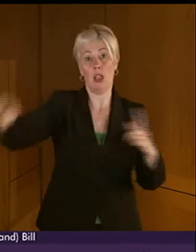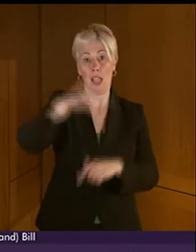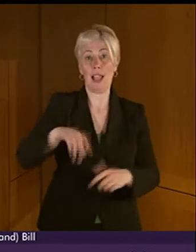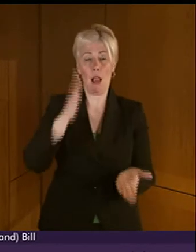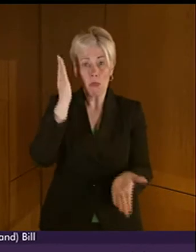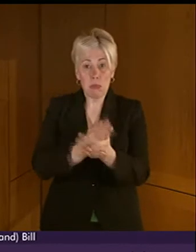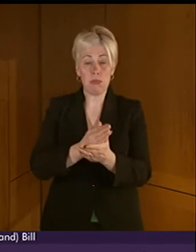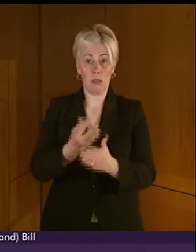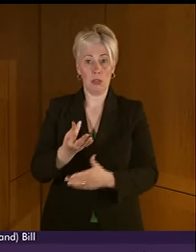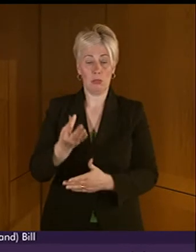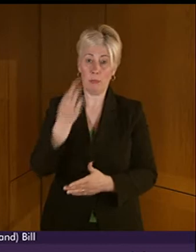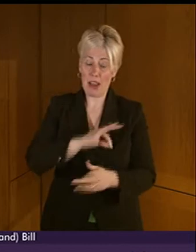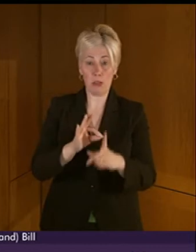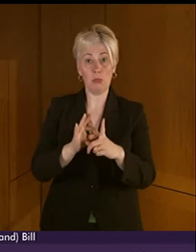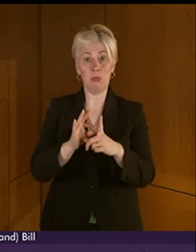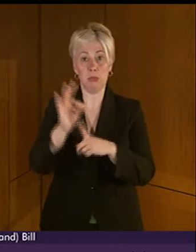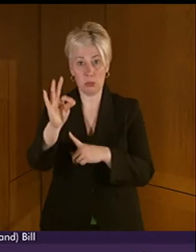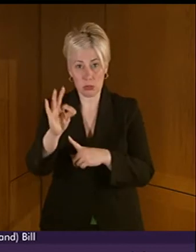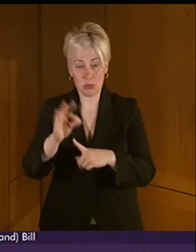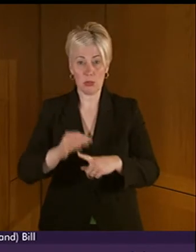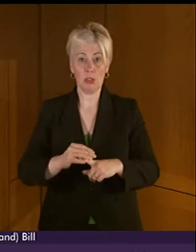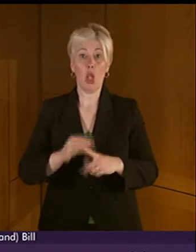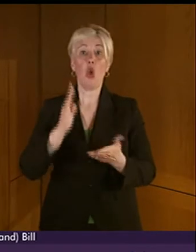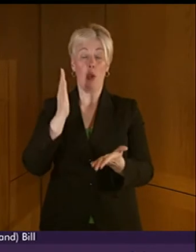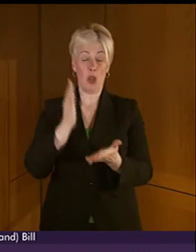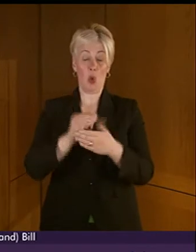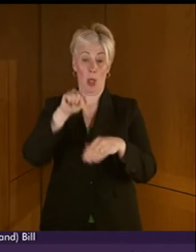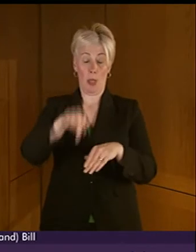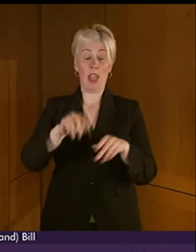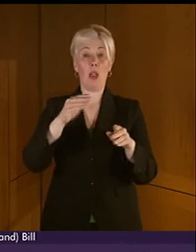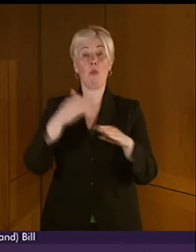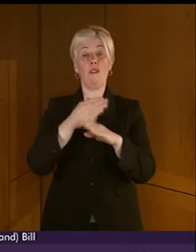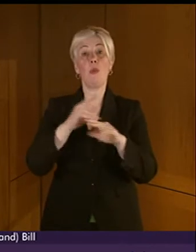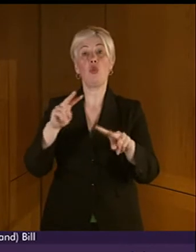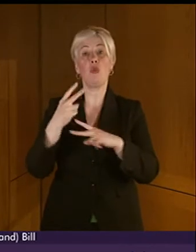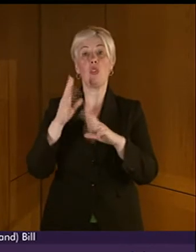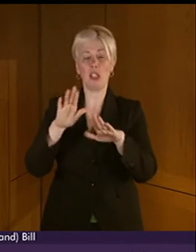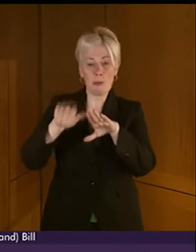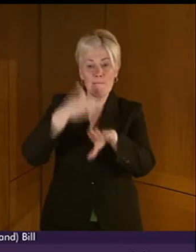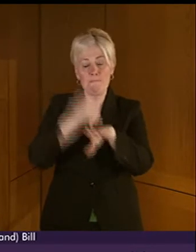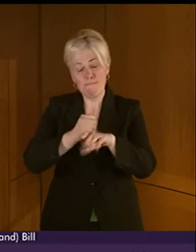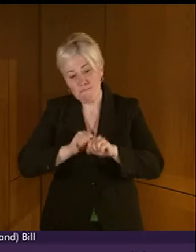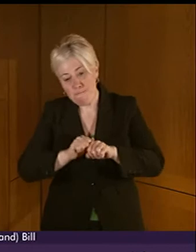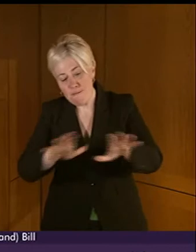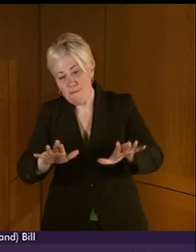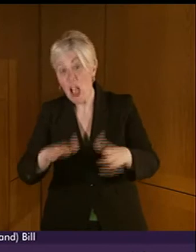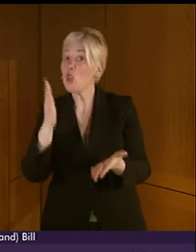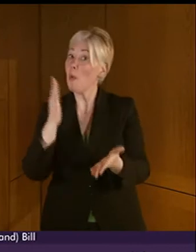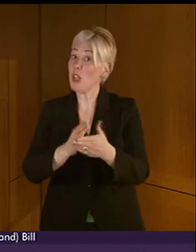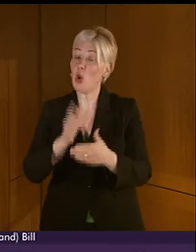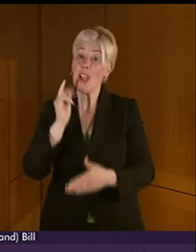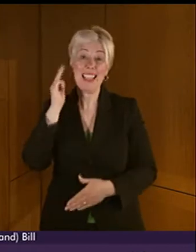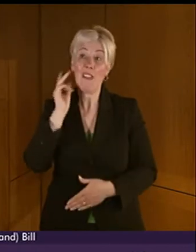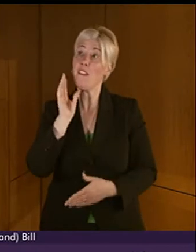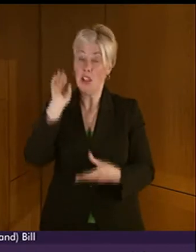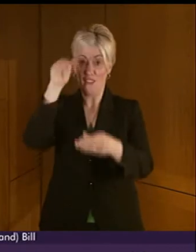Government to make sure that this particular aspect of the bill is implemented correctly and with the full support of stakeholders. It has been made